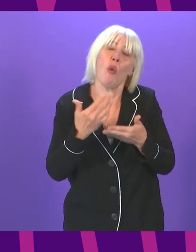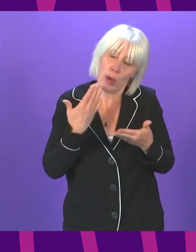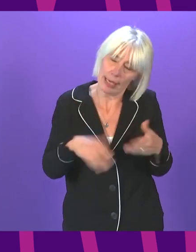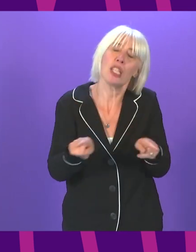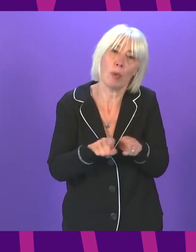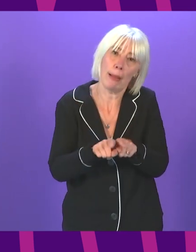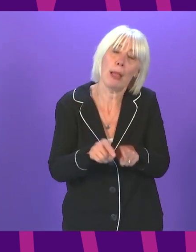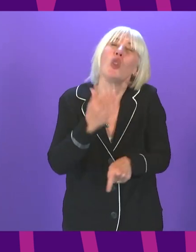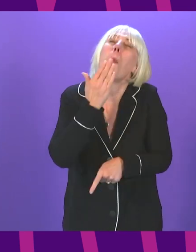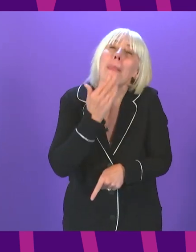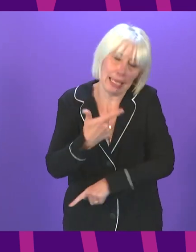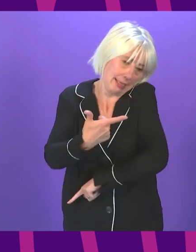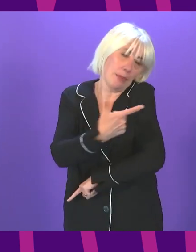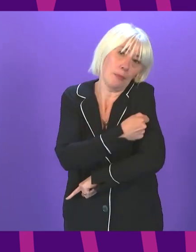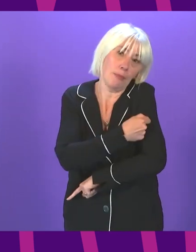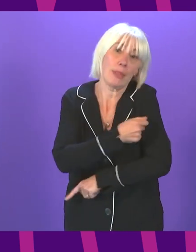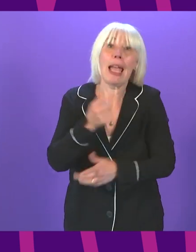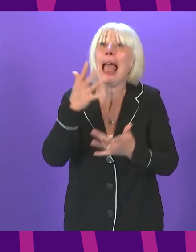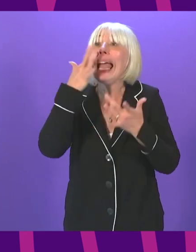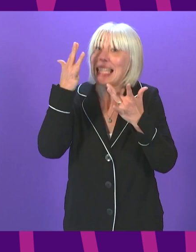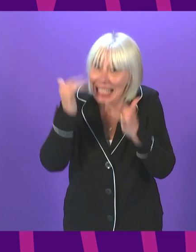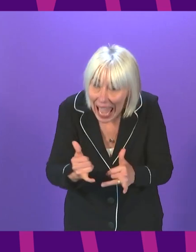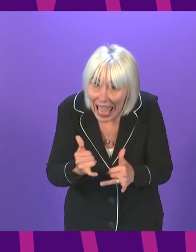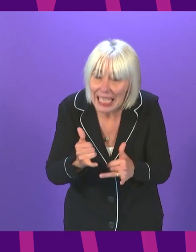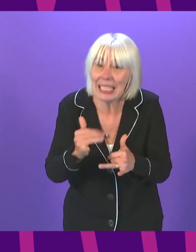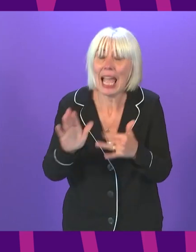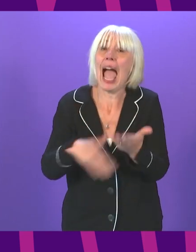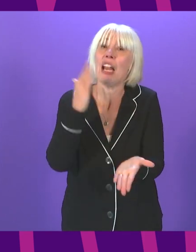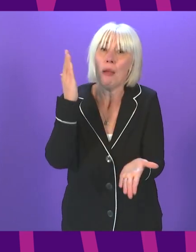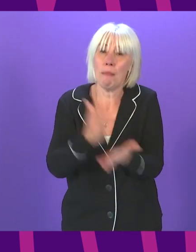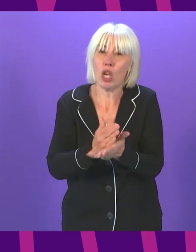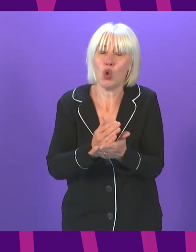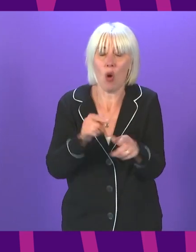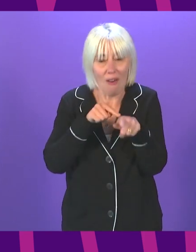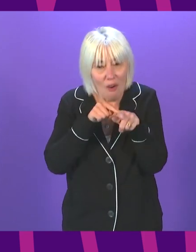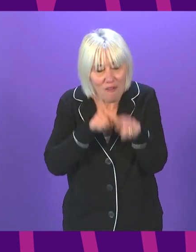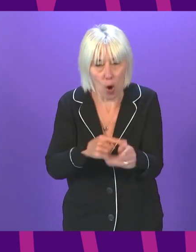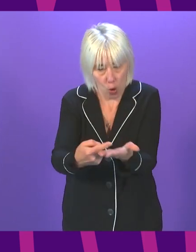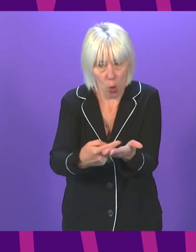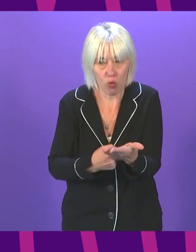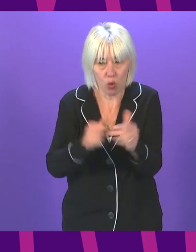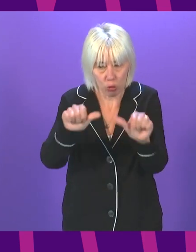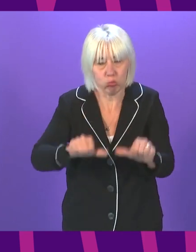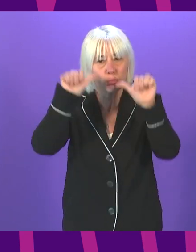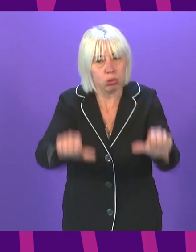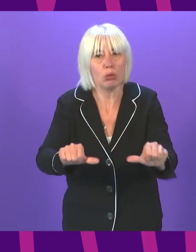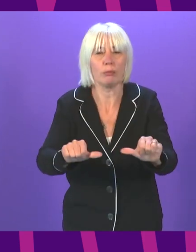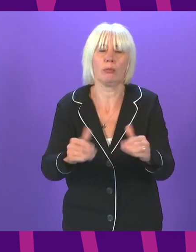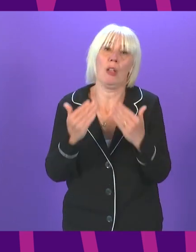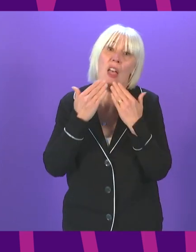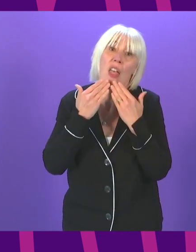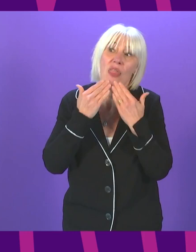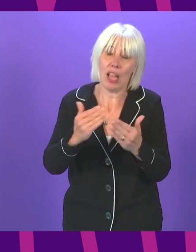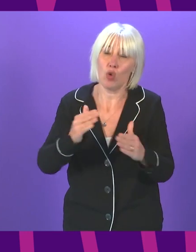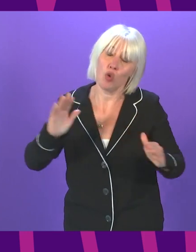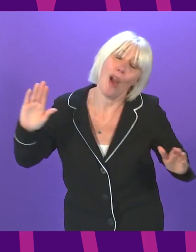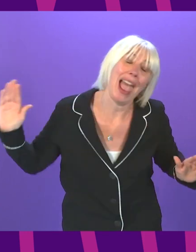please get vaccinated, get tested and tighten up again on following all of the rules and guidelines. My thanks again to everyone